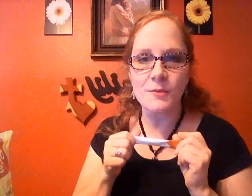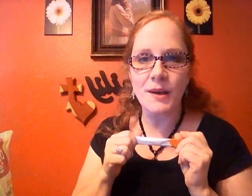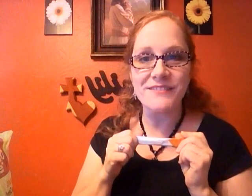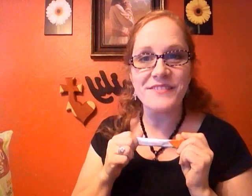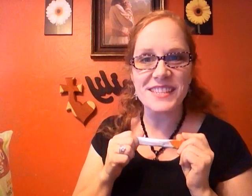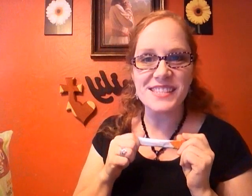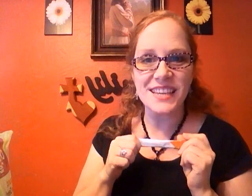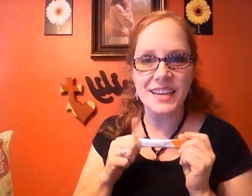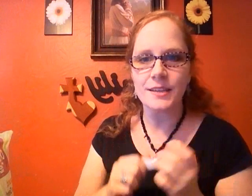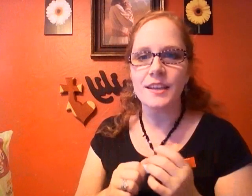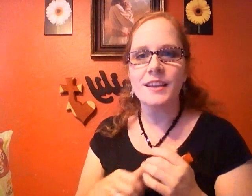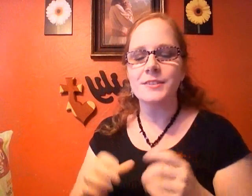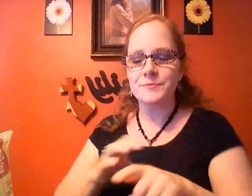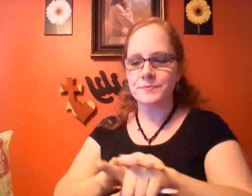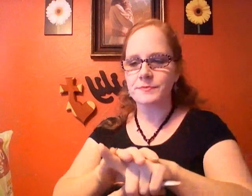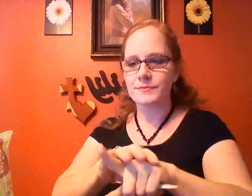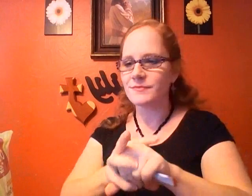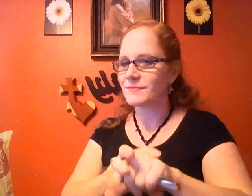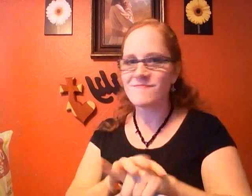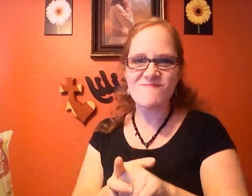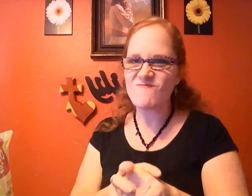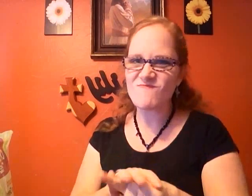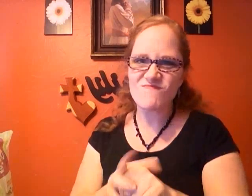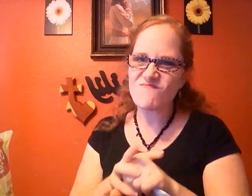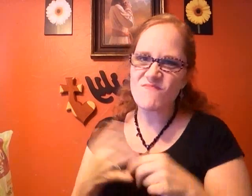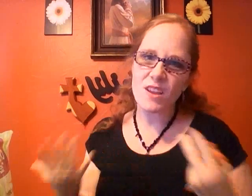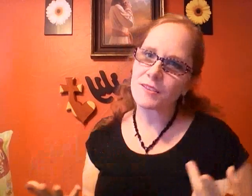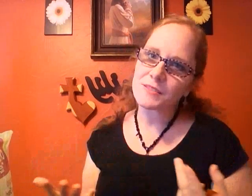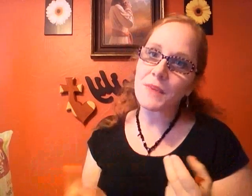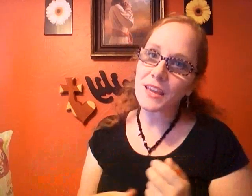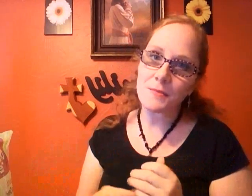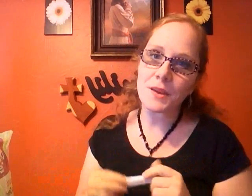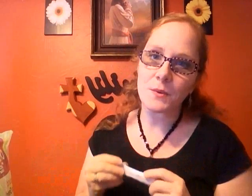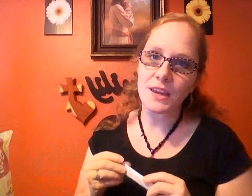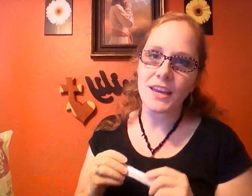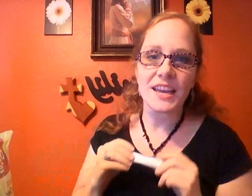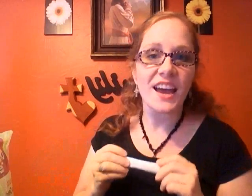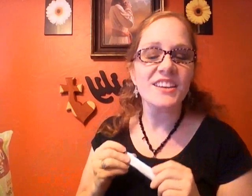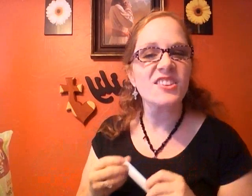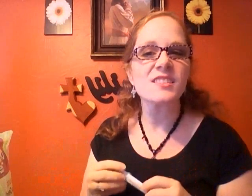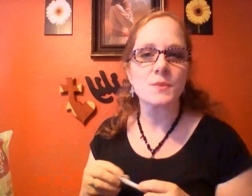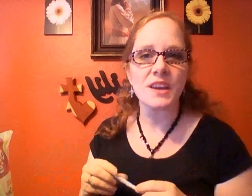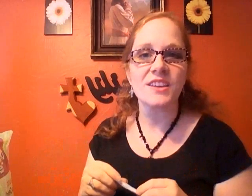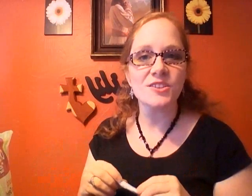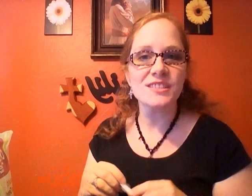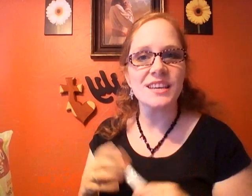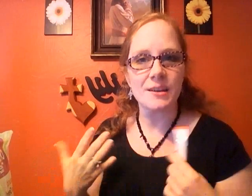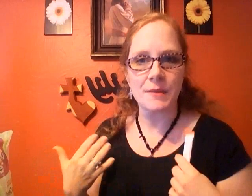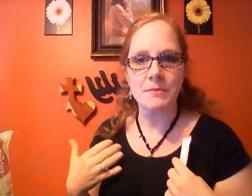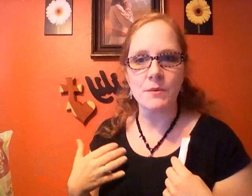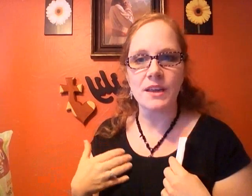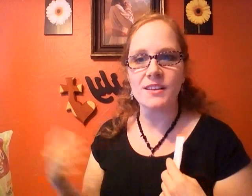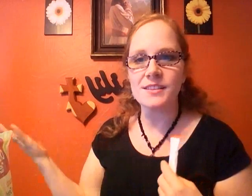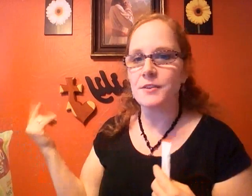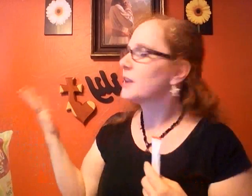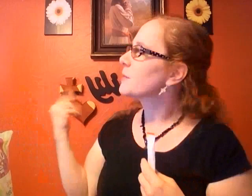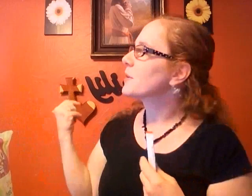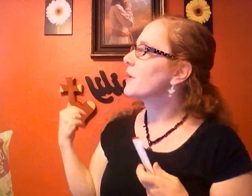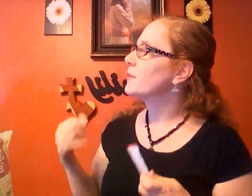Arbonne fizz stick making me weak and I noticed when I used it it made me weak also but Paul